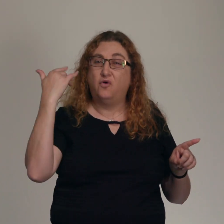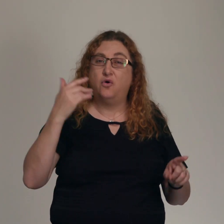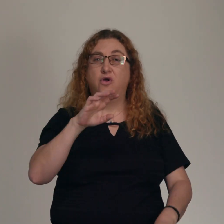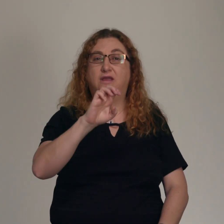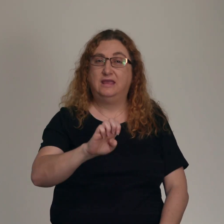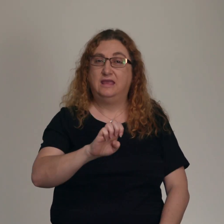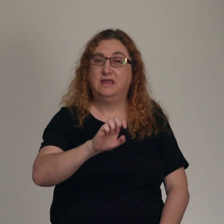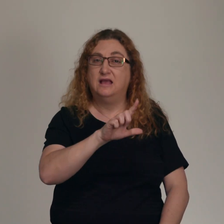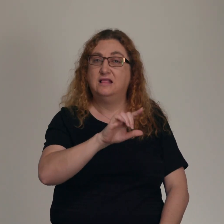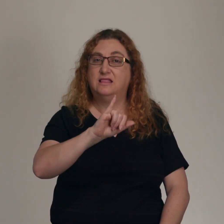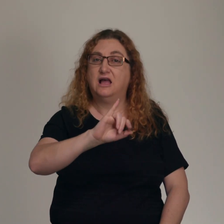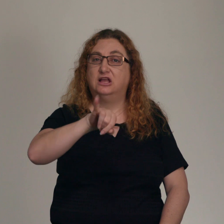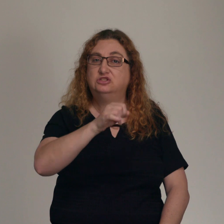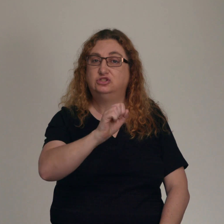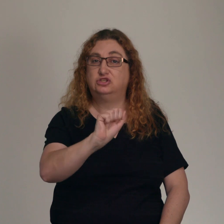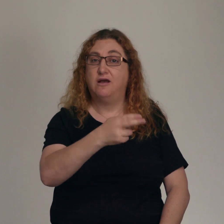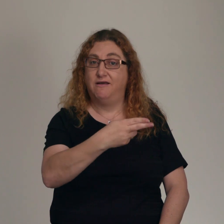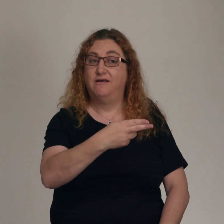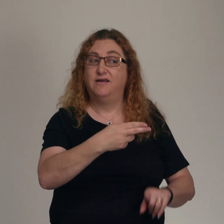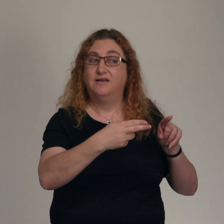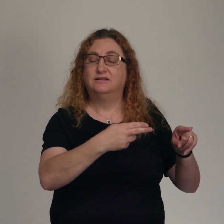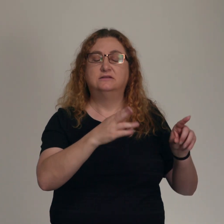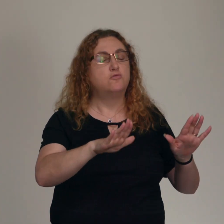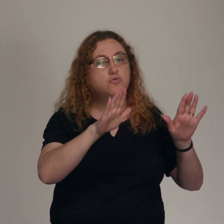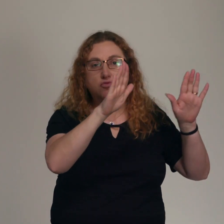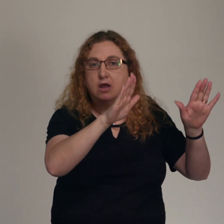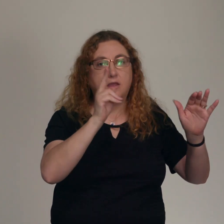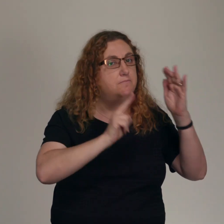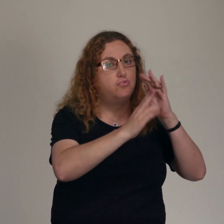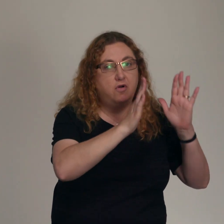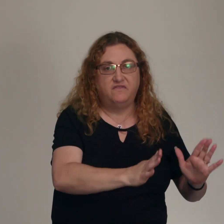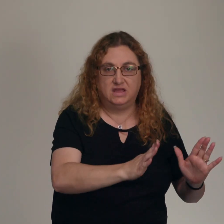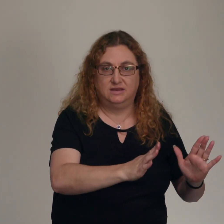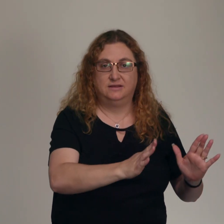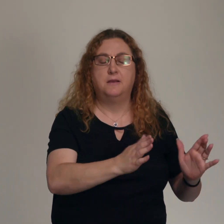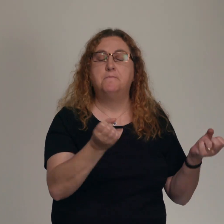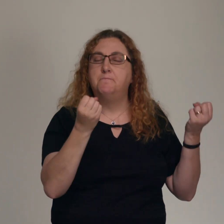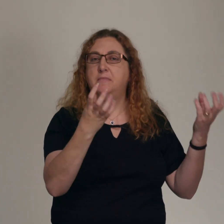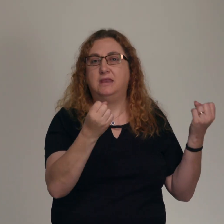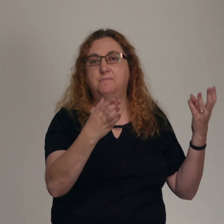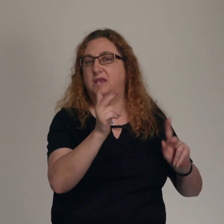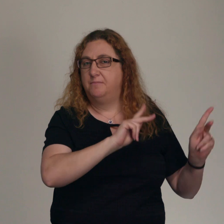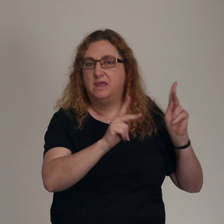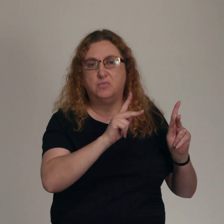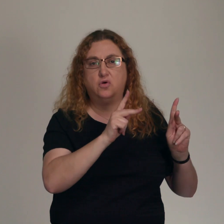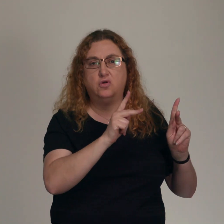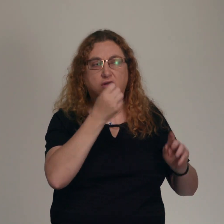when so many of the Israelites were apostatizing. were turning away from Yahweh their Lord and turning towards the